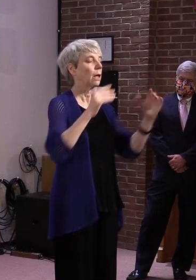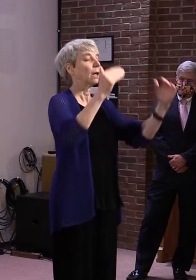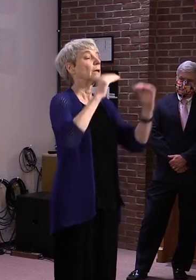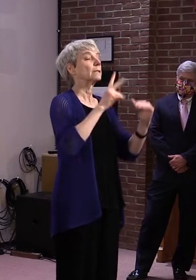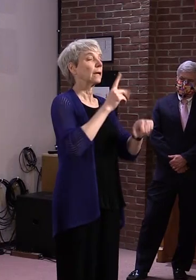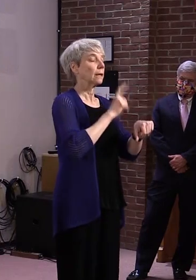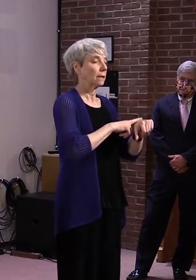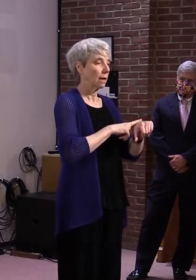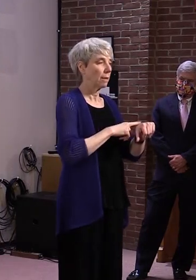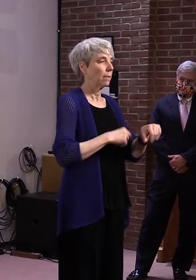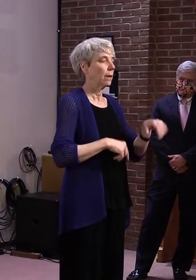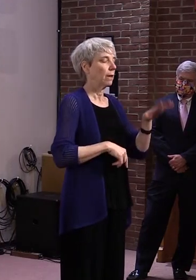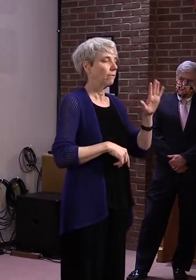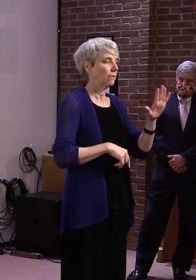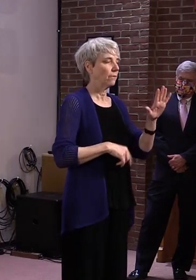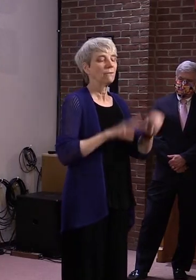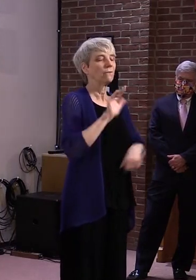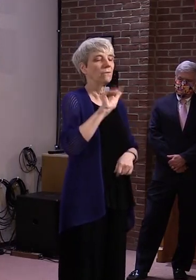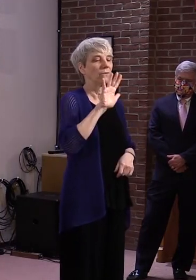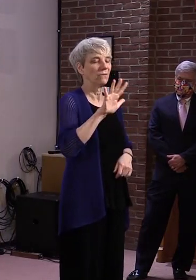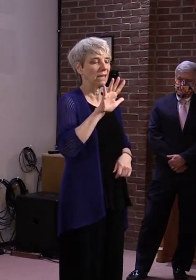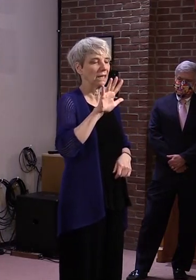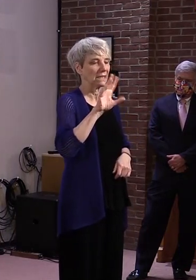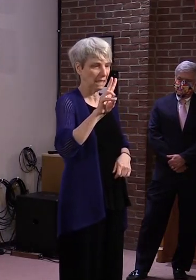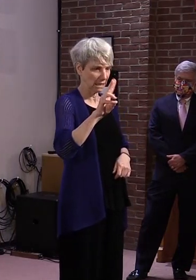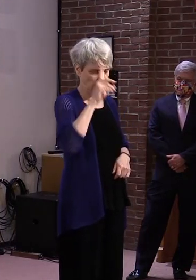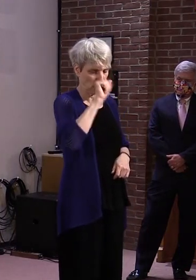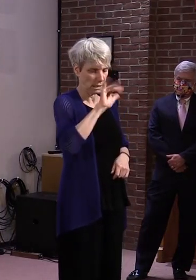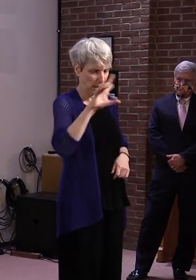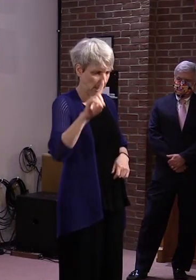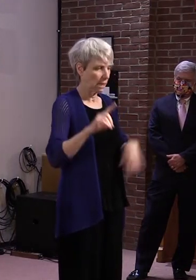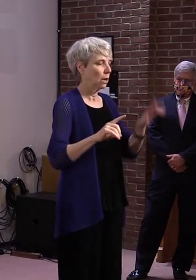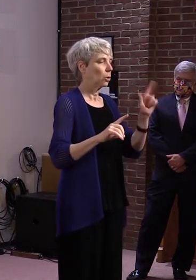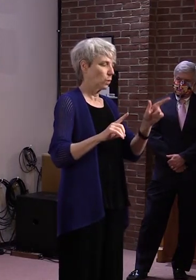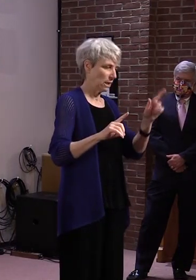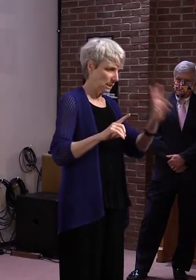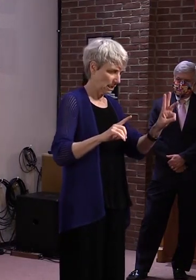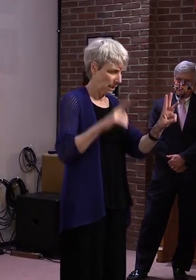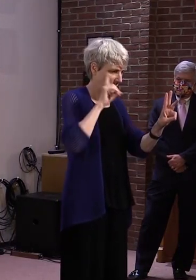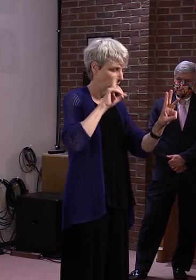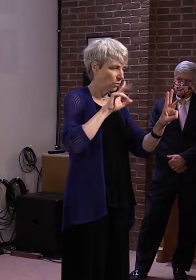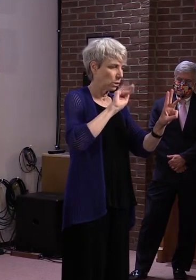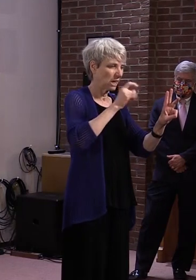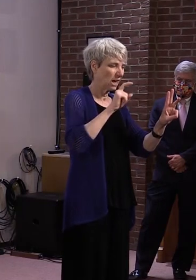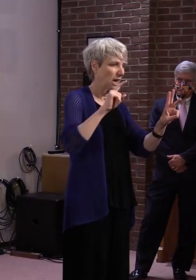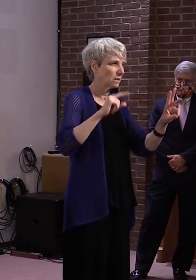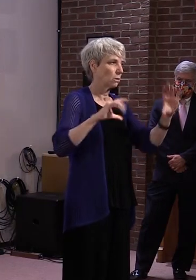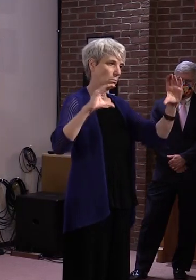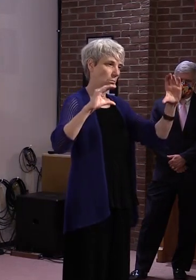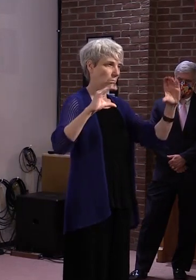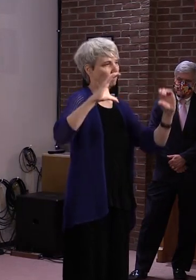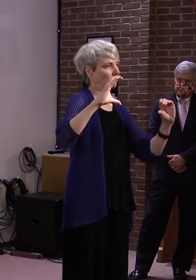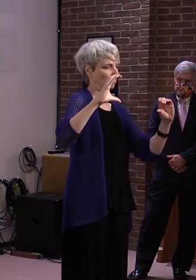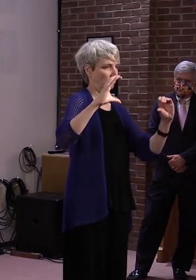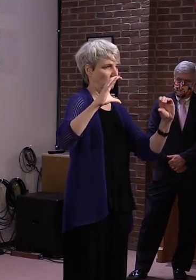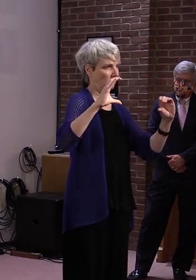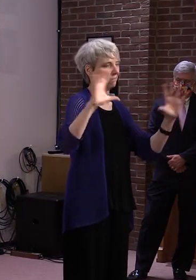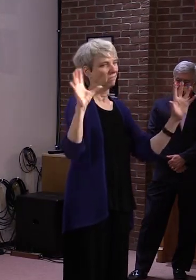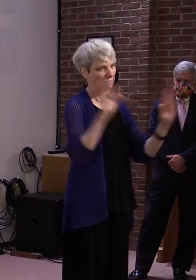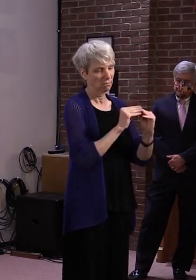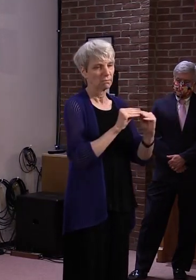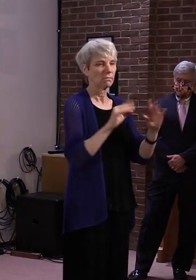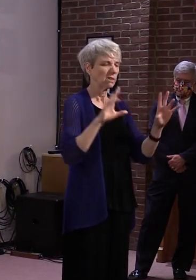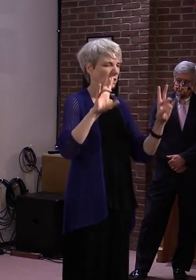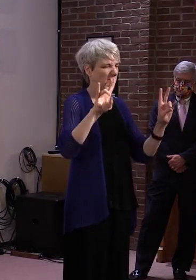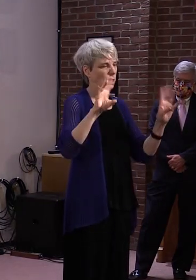be $56 for ACCD and $26 for tax department. So in total, kind of $76